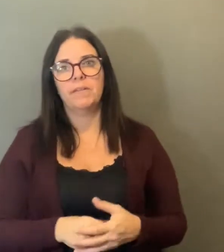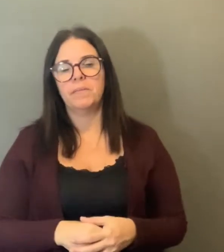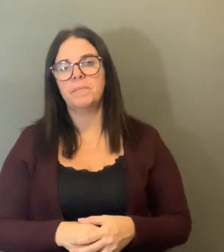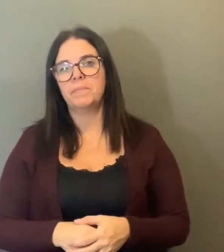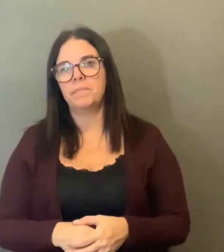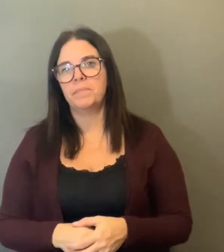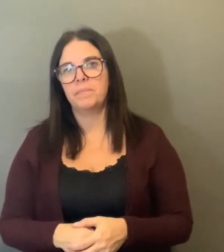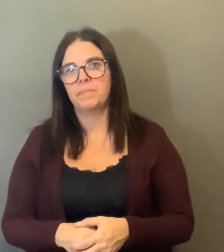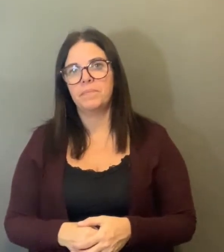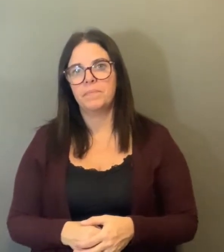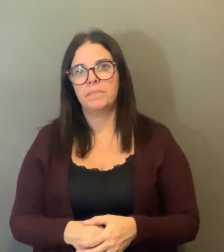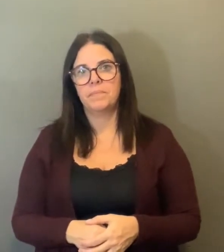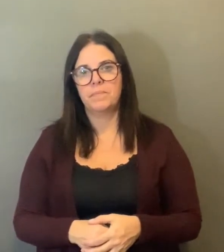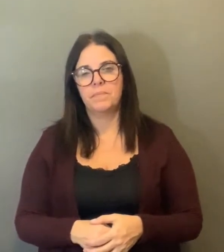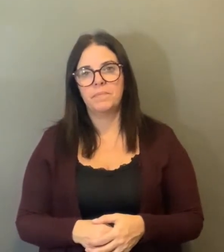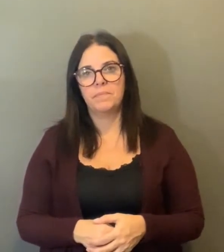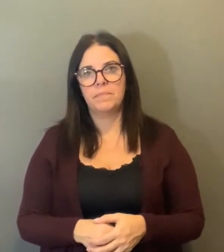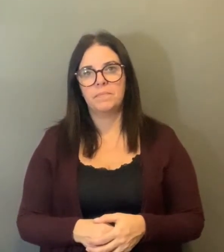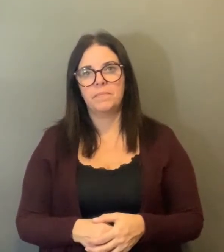before they go there.